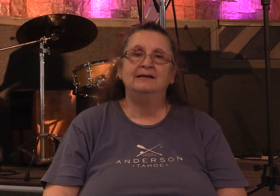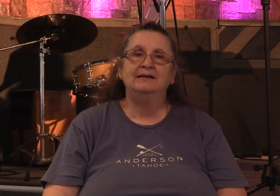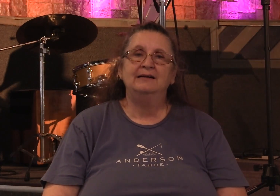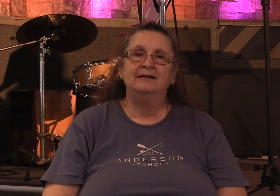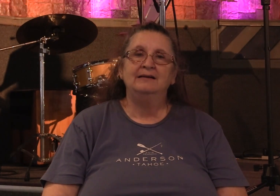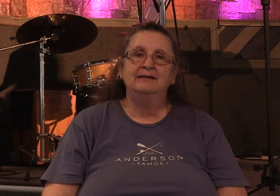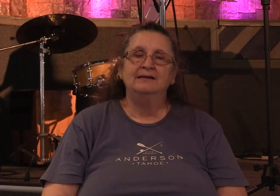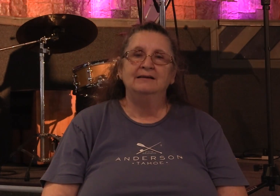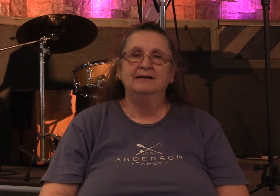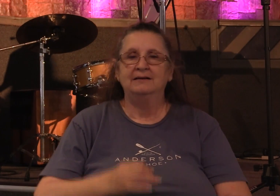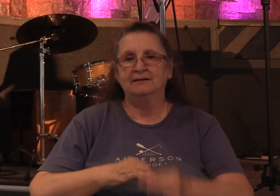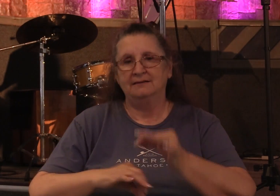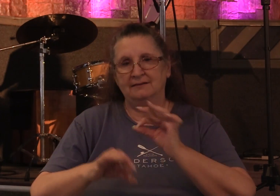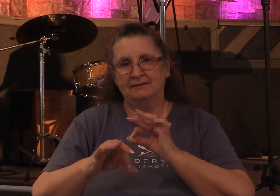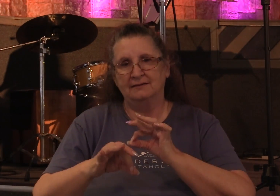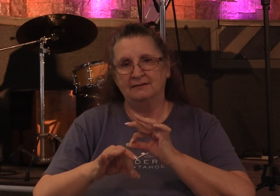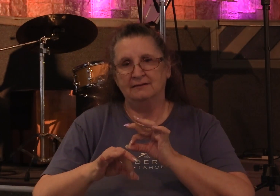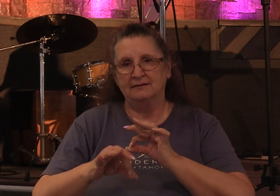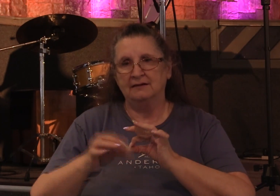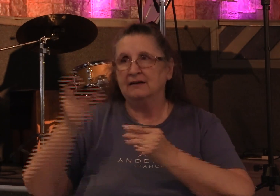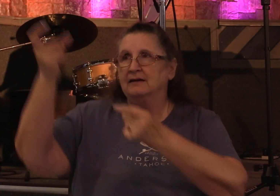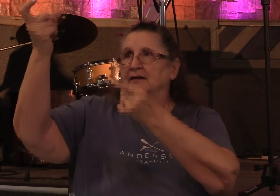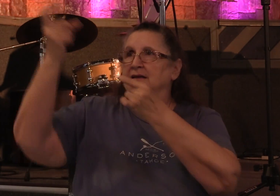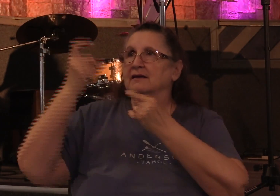Rather, it was to give them strength to endure through it.